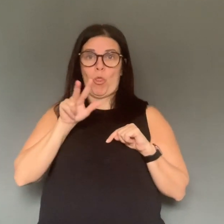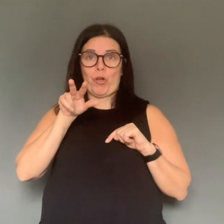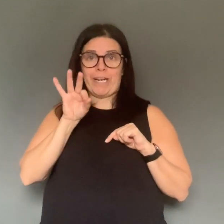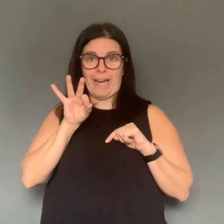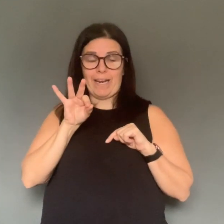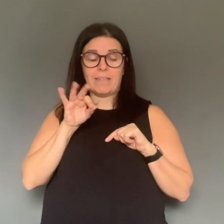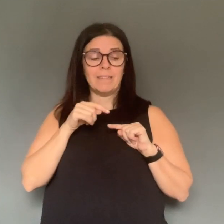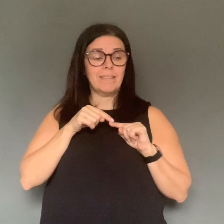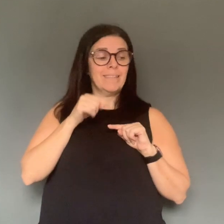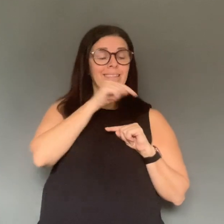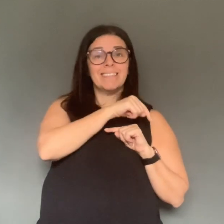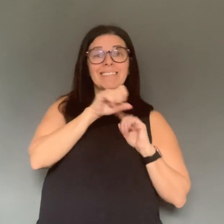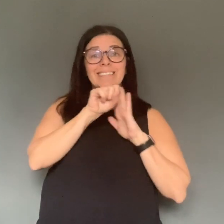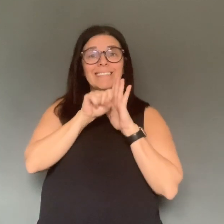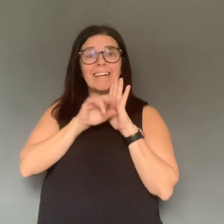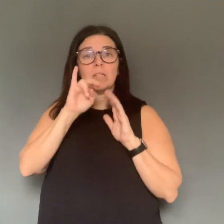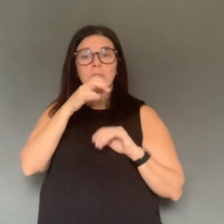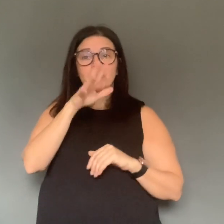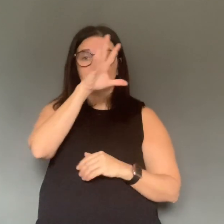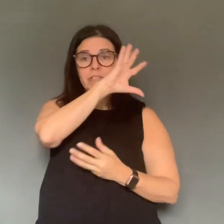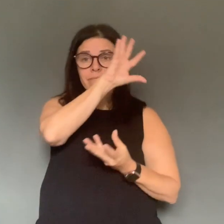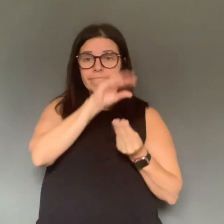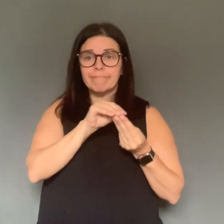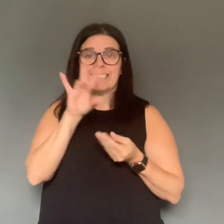2,080 cases in Detroit.